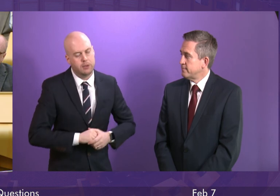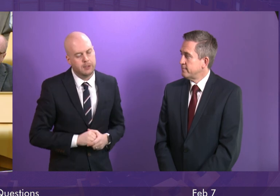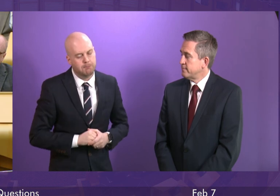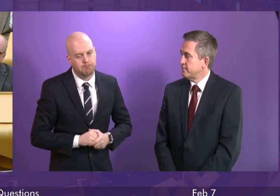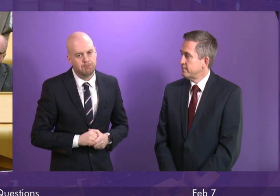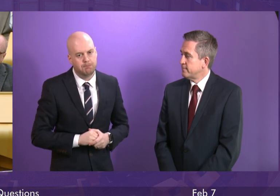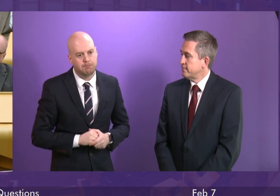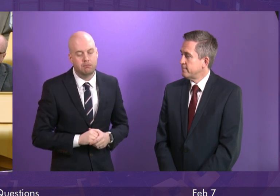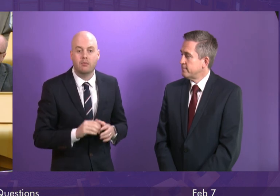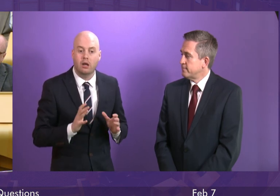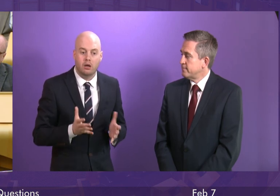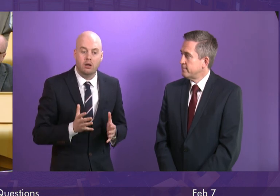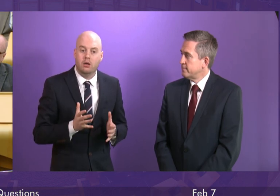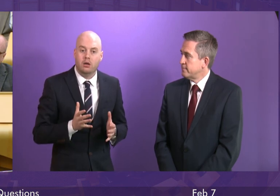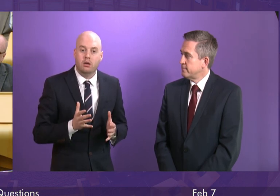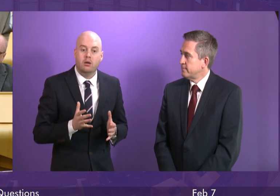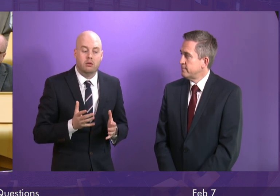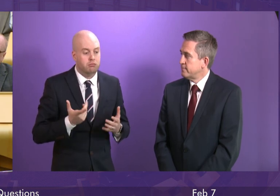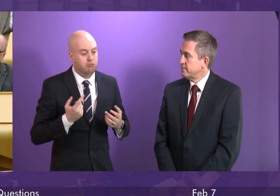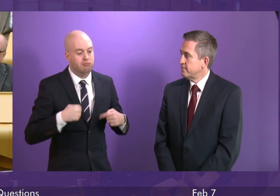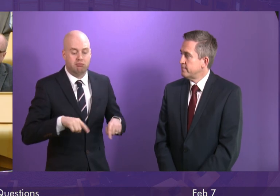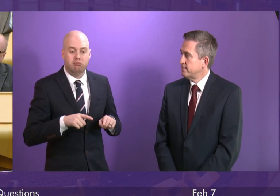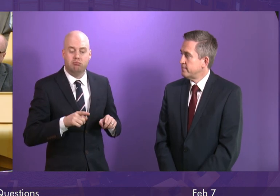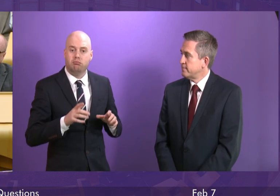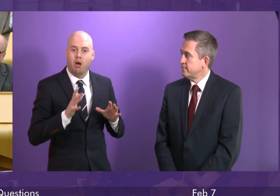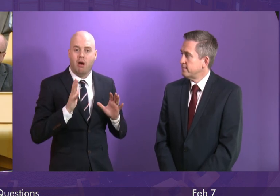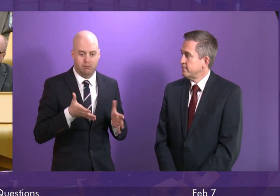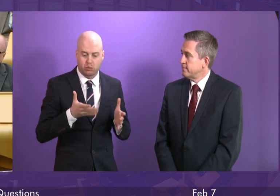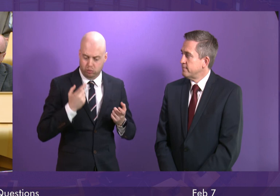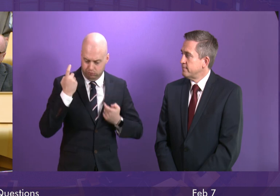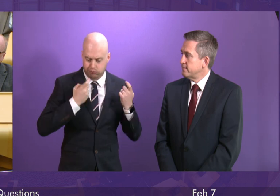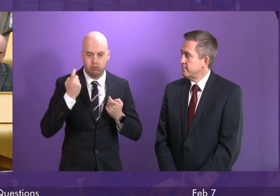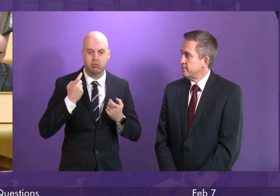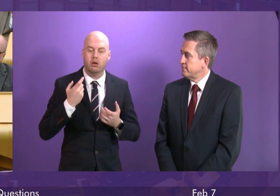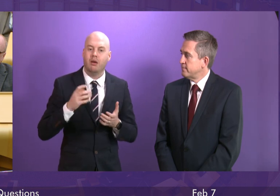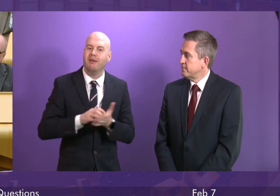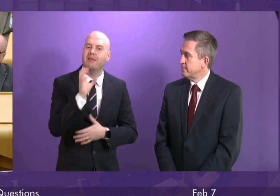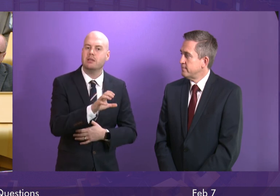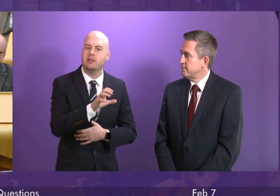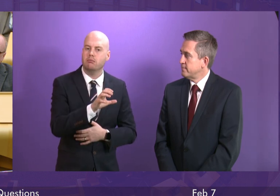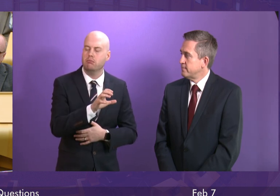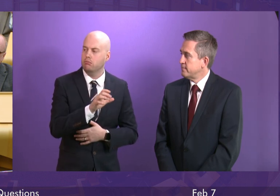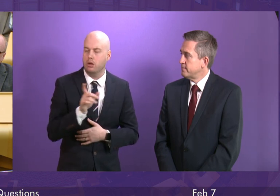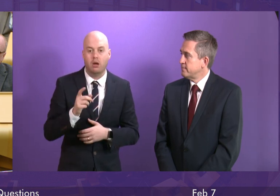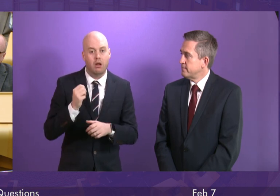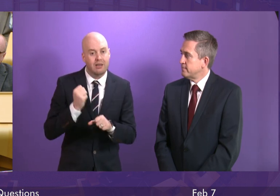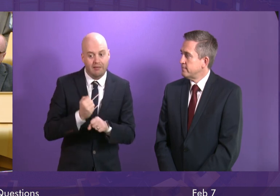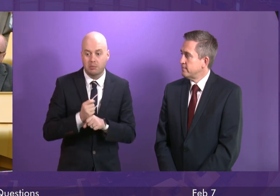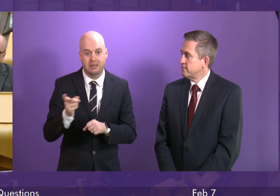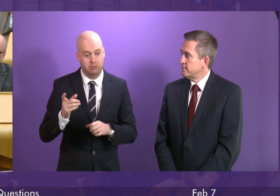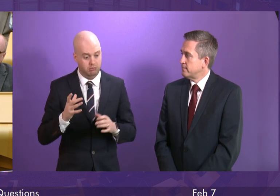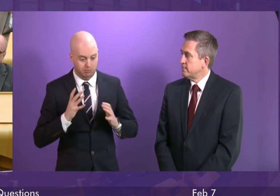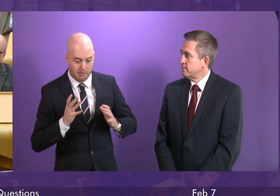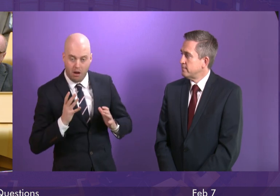For that reason I think we have to undertake the investment the Government is currently making to strengthen what we might all agree